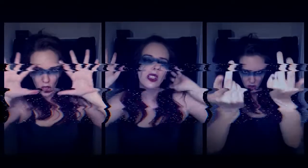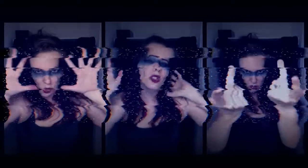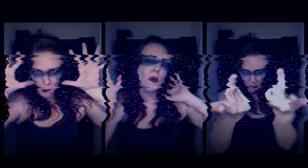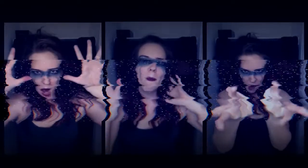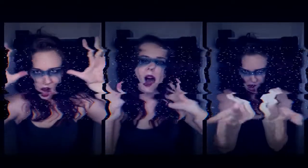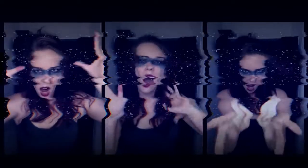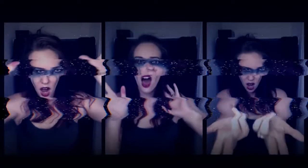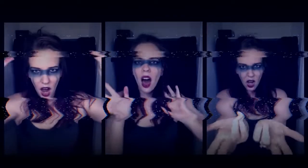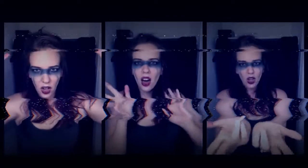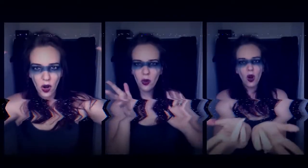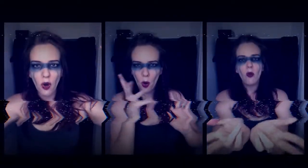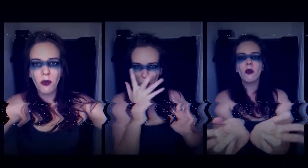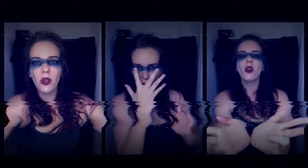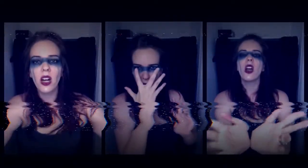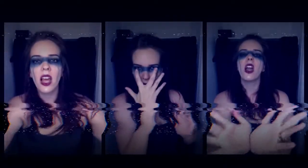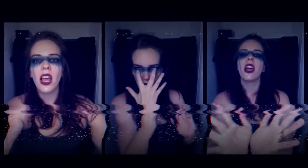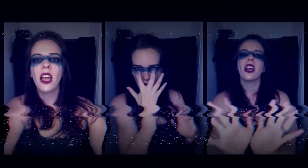tomorrow brings